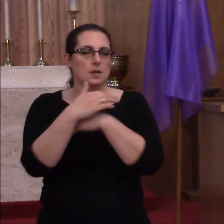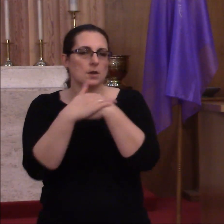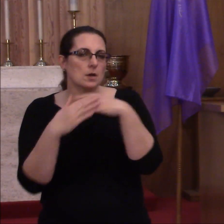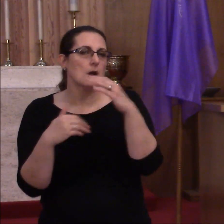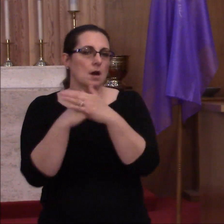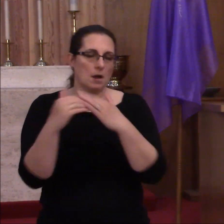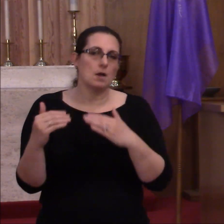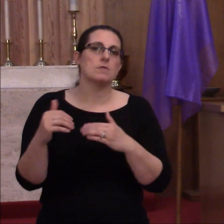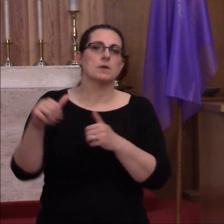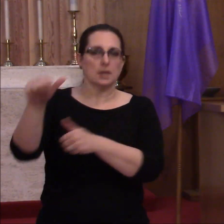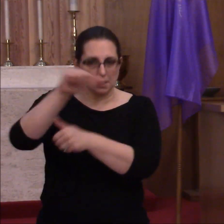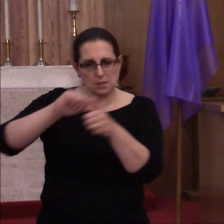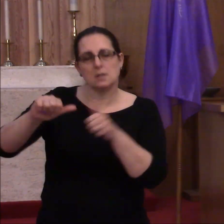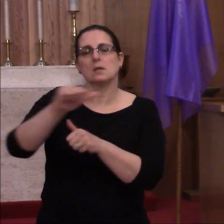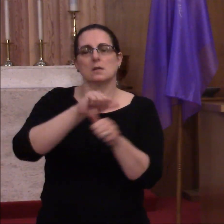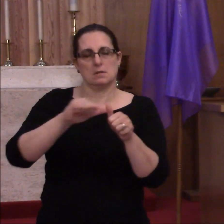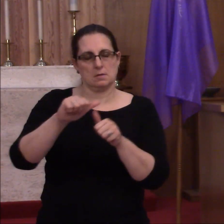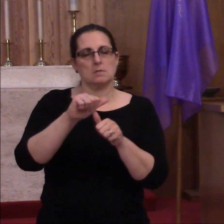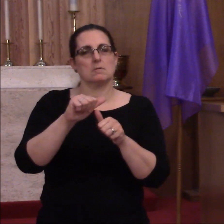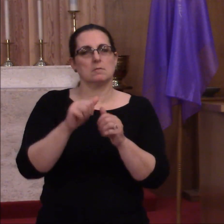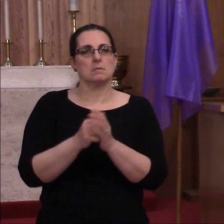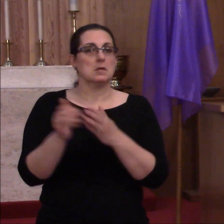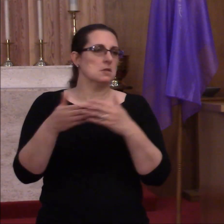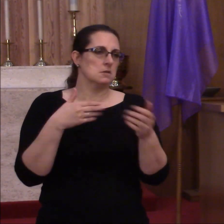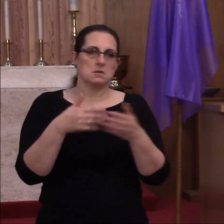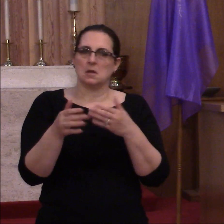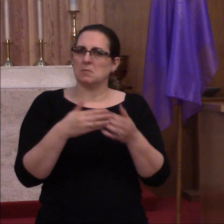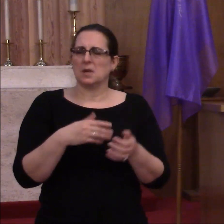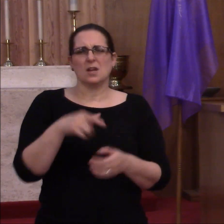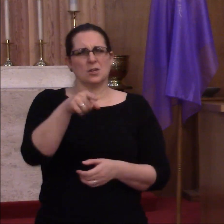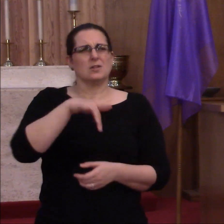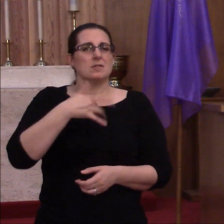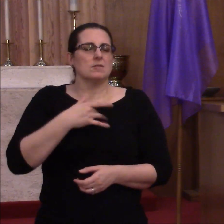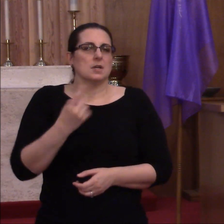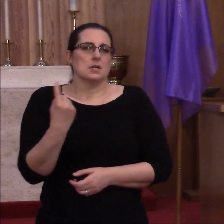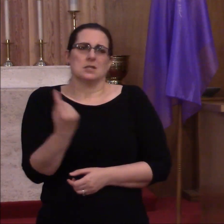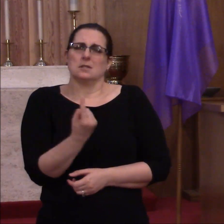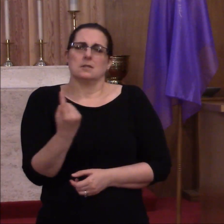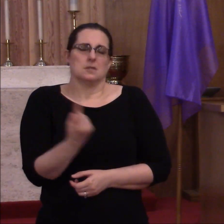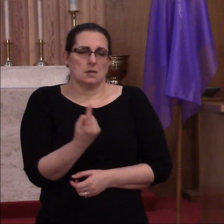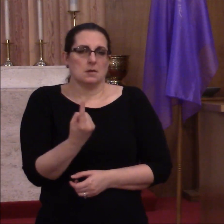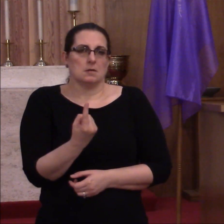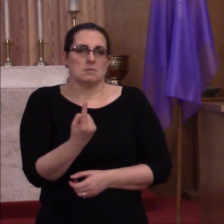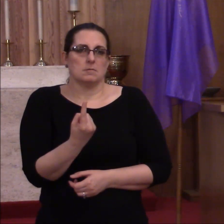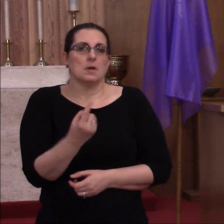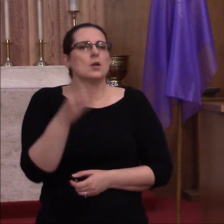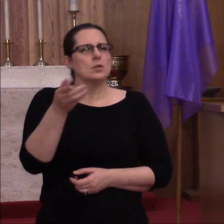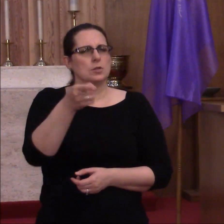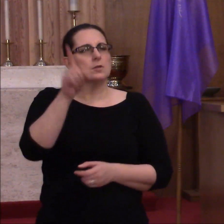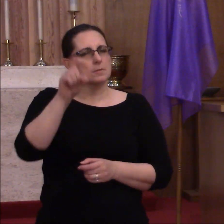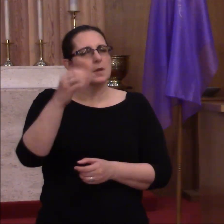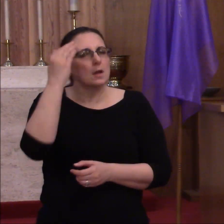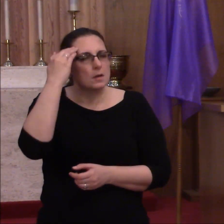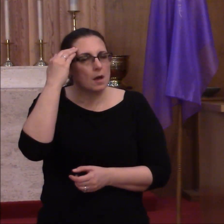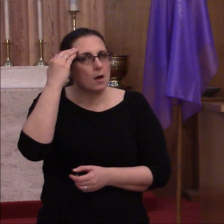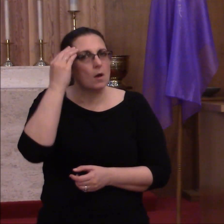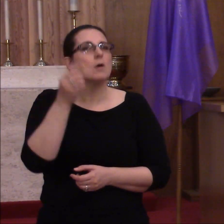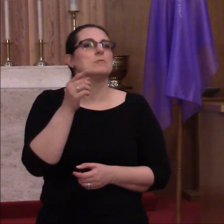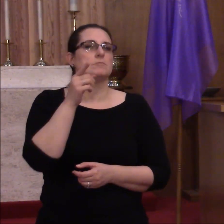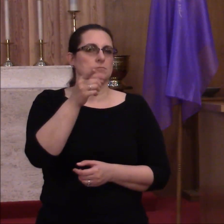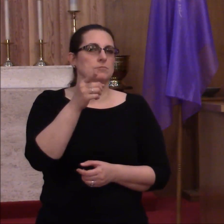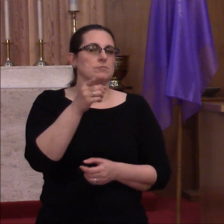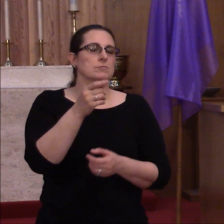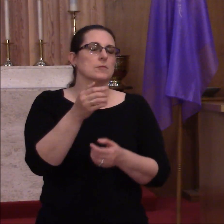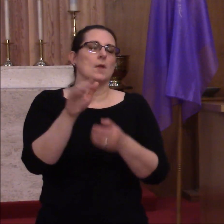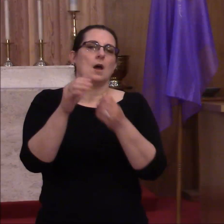consolation of brethren. No matter how alone you feel during this time, know that you were loved and cared for as a brother